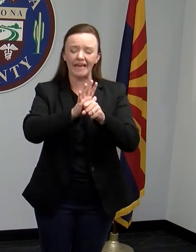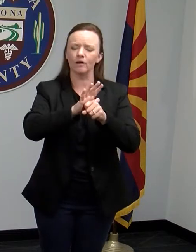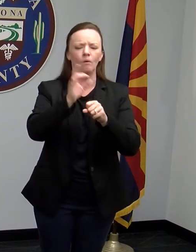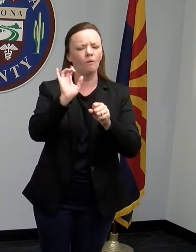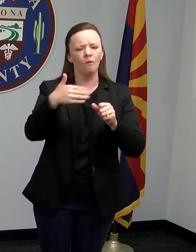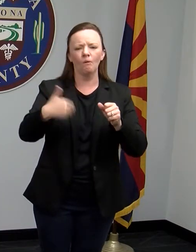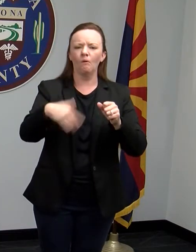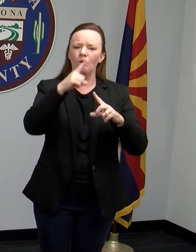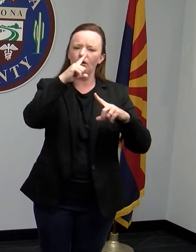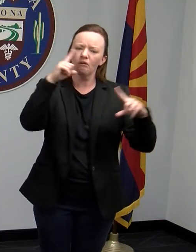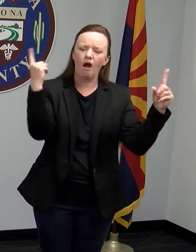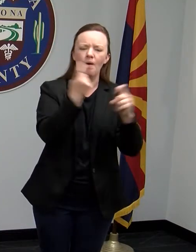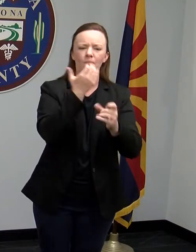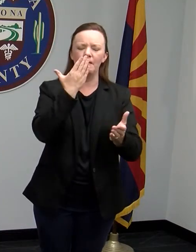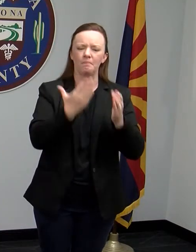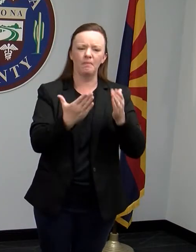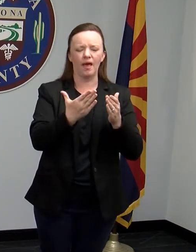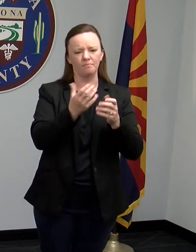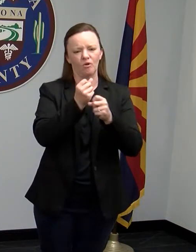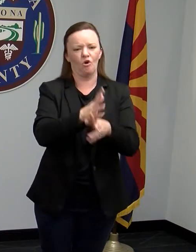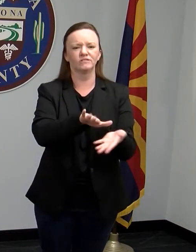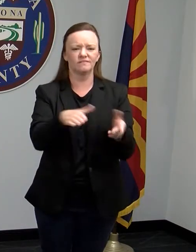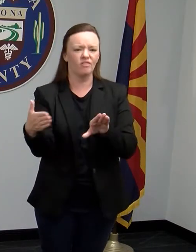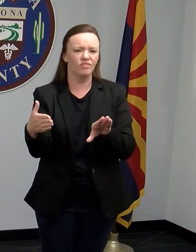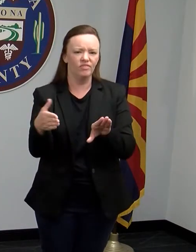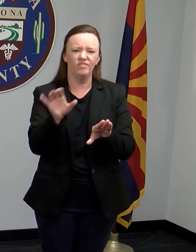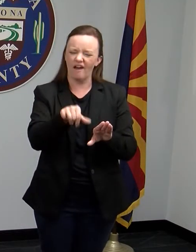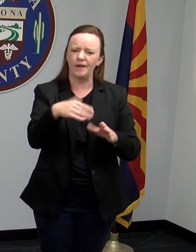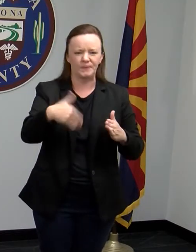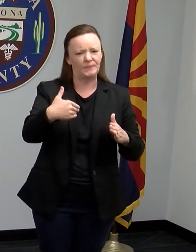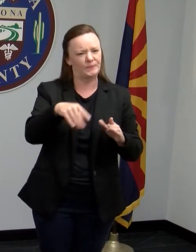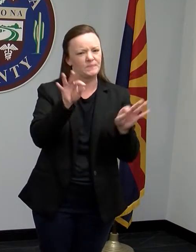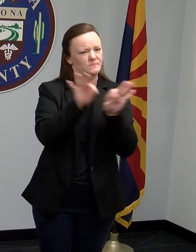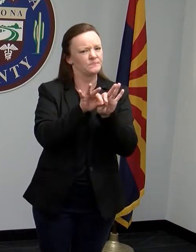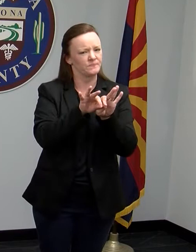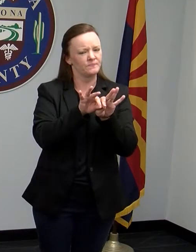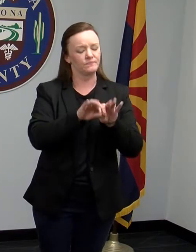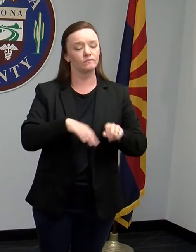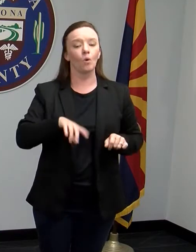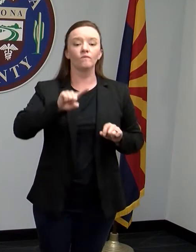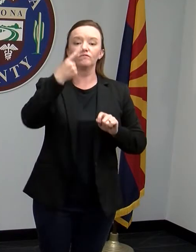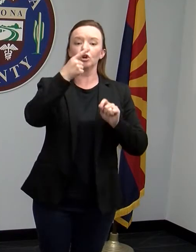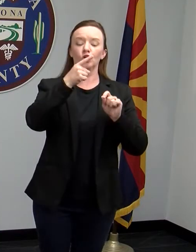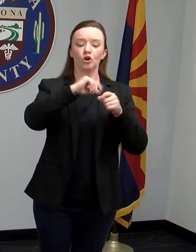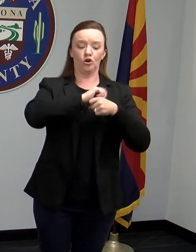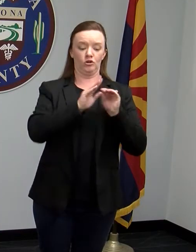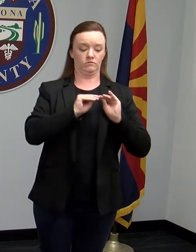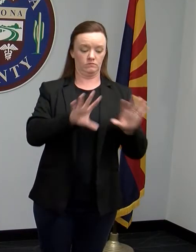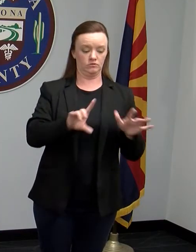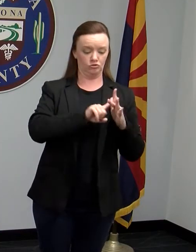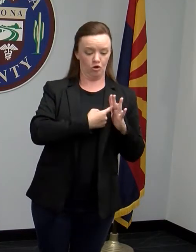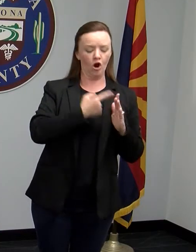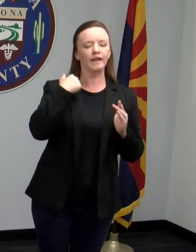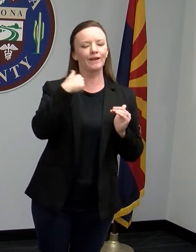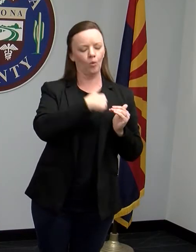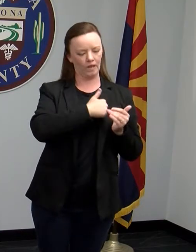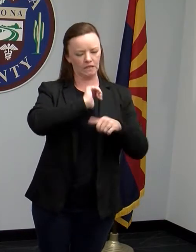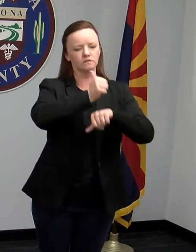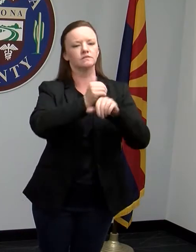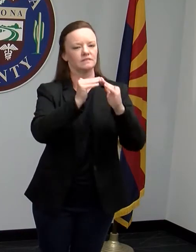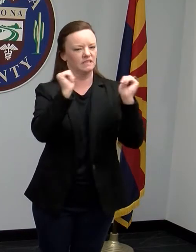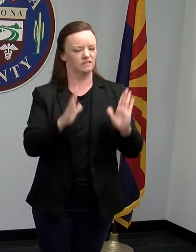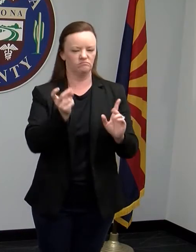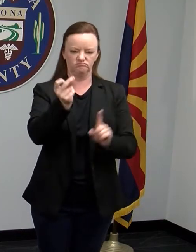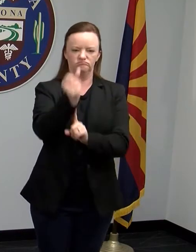And that's why, when this outbreak first began, we developed a system to reach out to both skilled nursing facilities